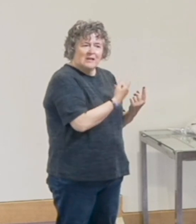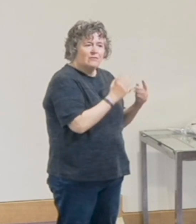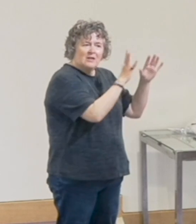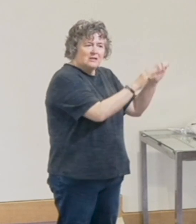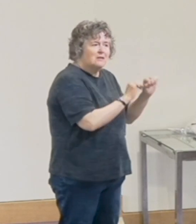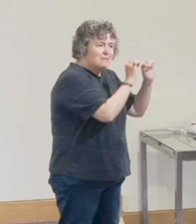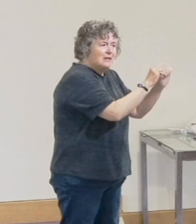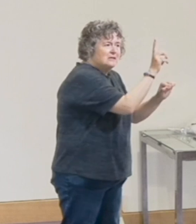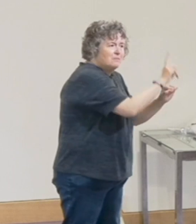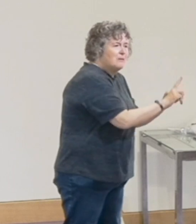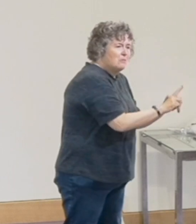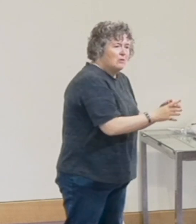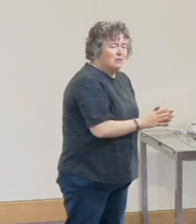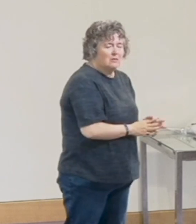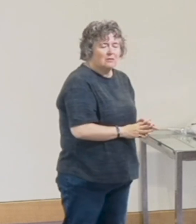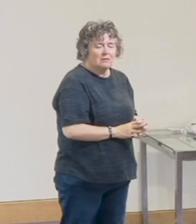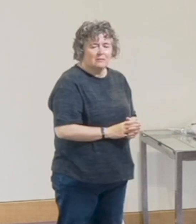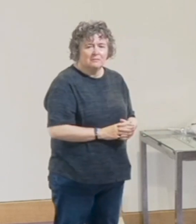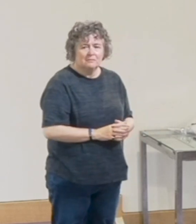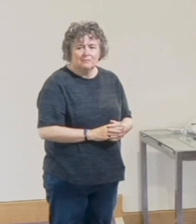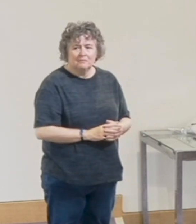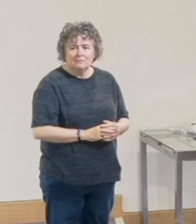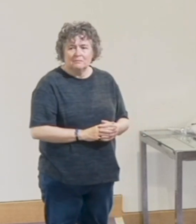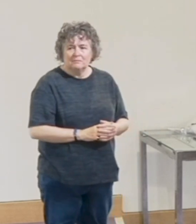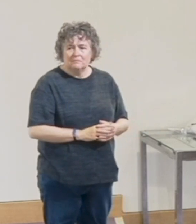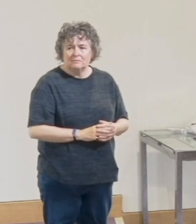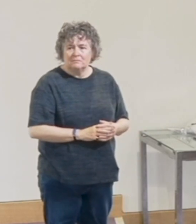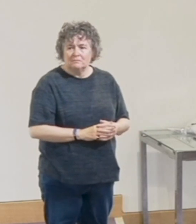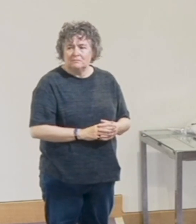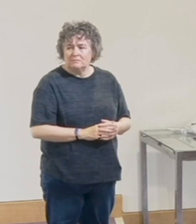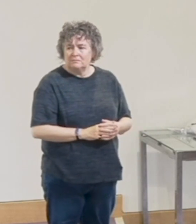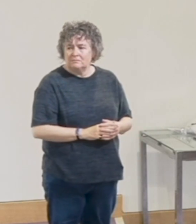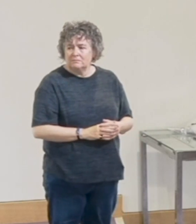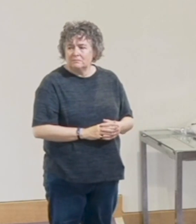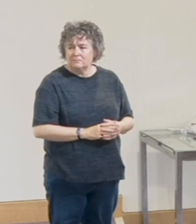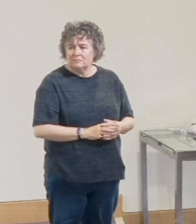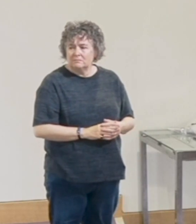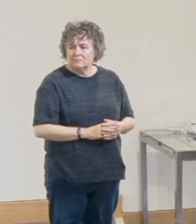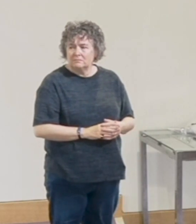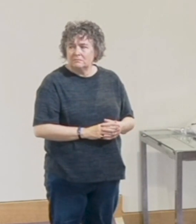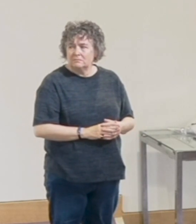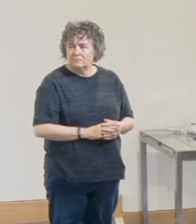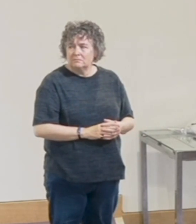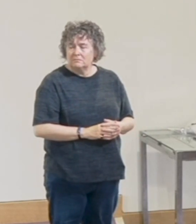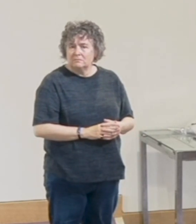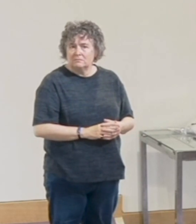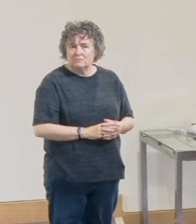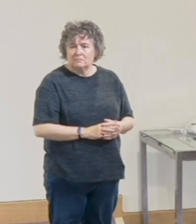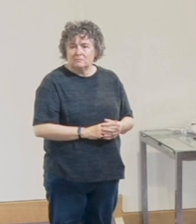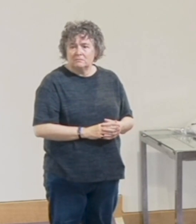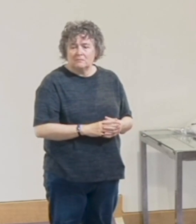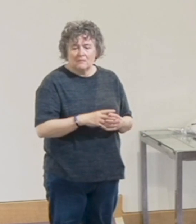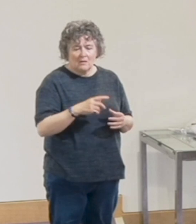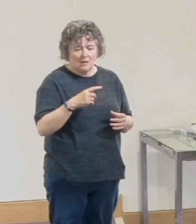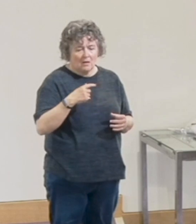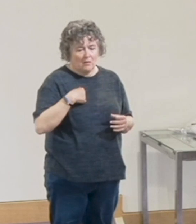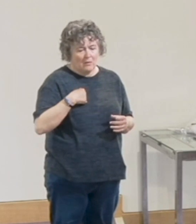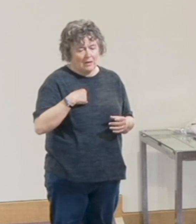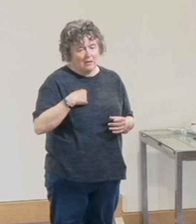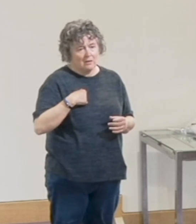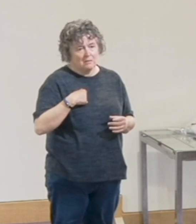benefits us. Just a brief story really. I once had a, or we once had a neighbour